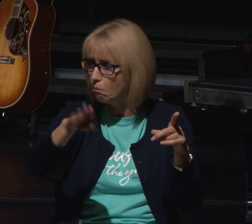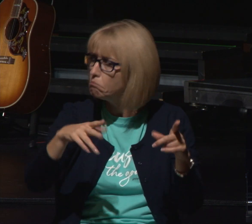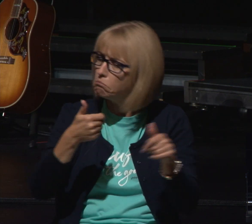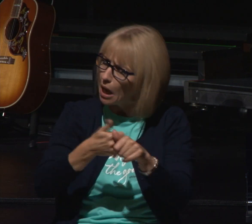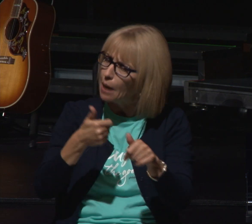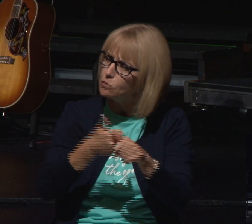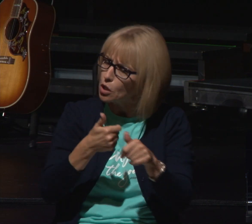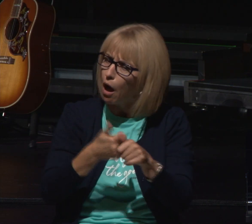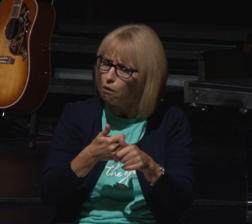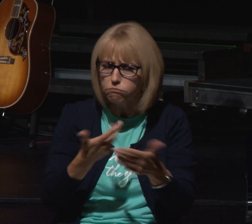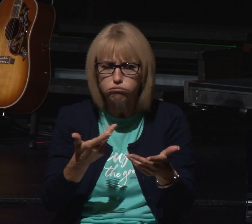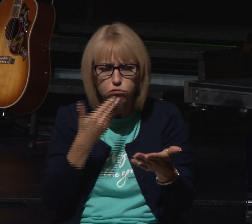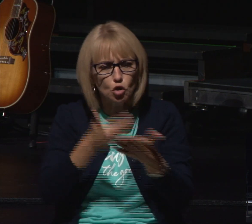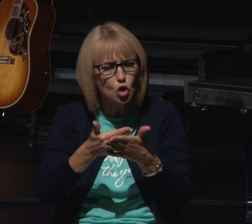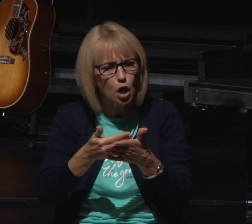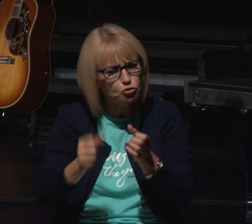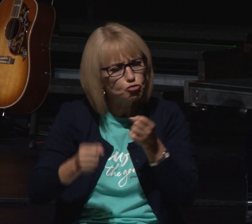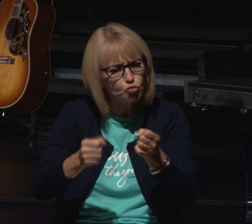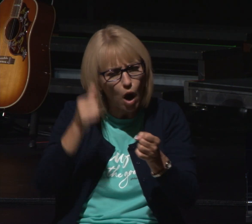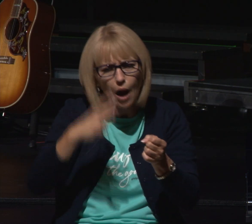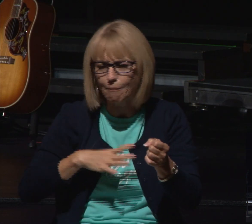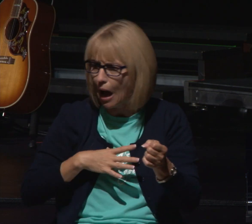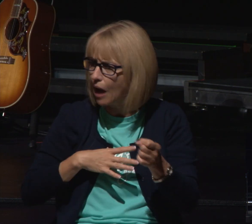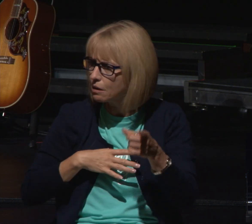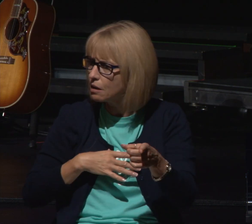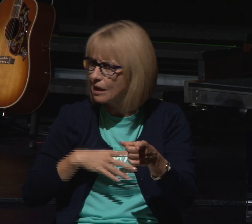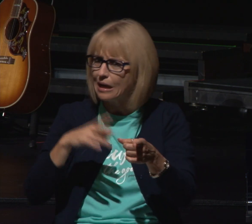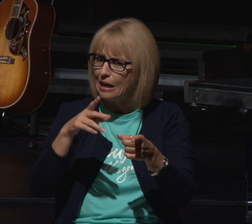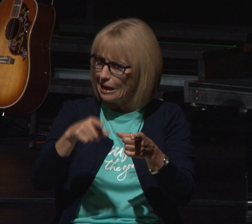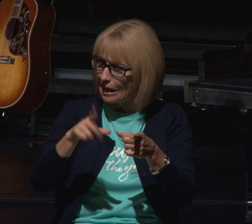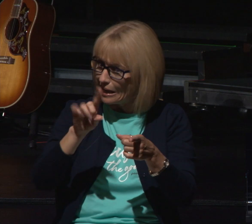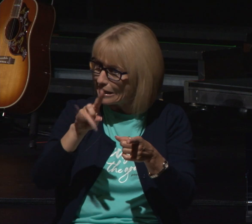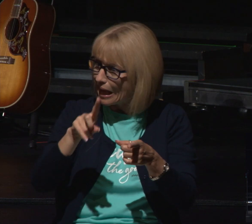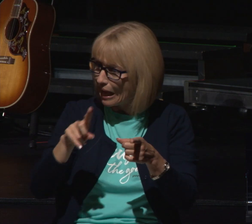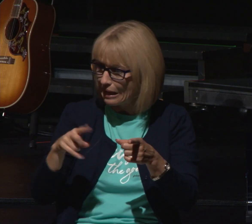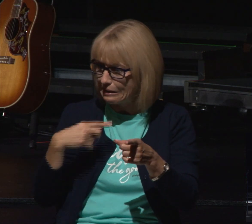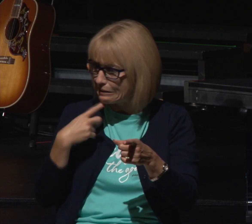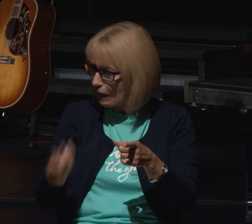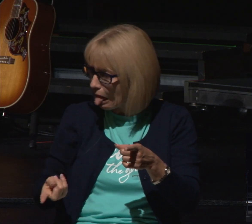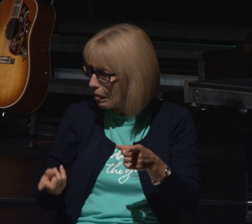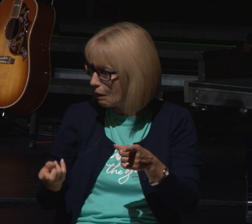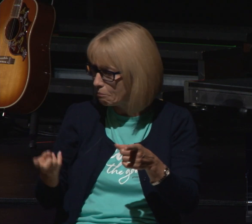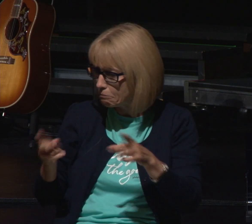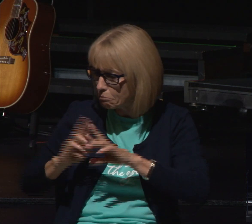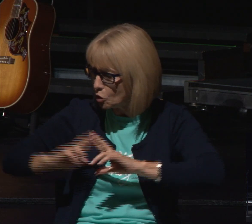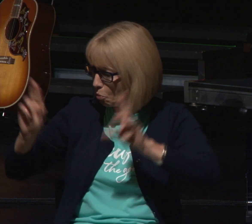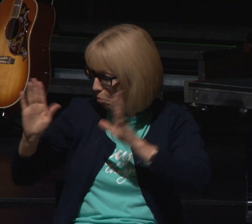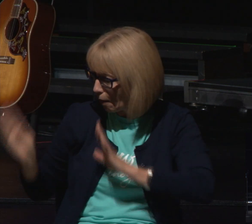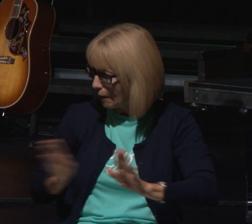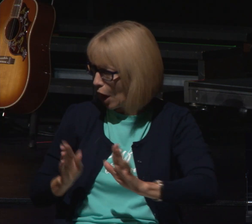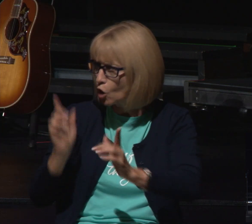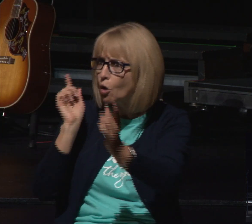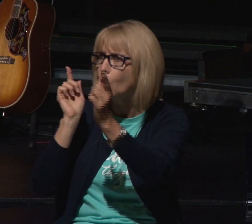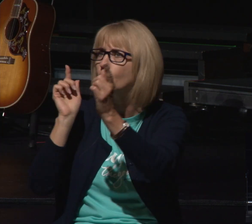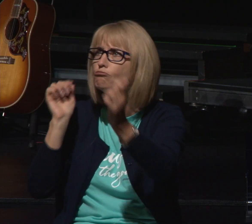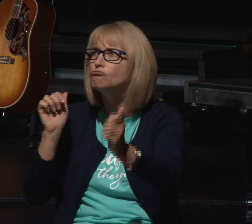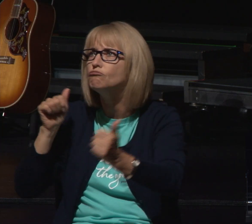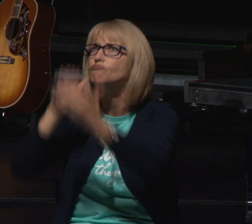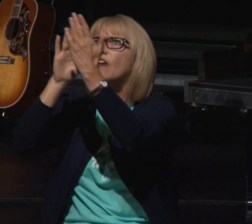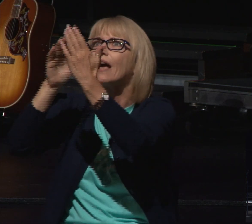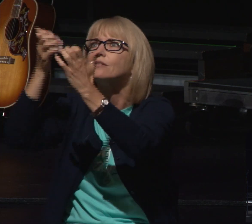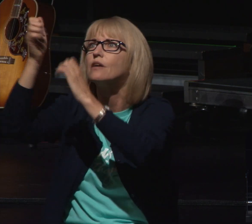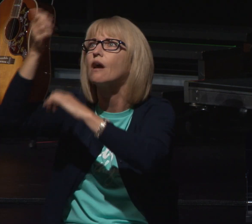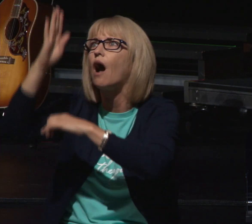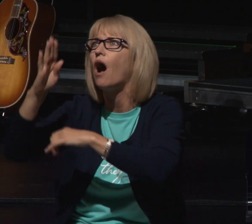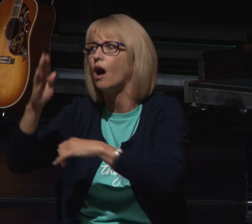good strong good moments in his life at one point he got his family together and he says we need to get ready to meet god he took all of his family